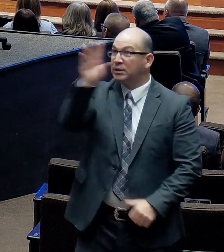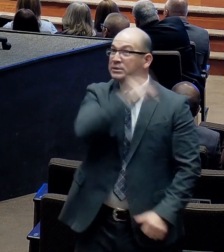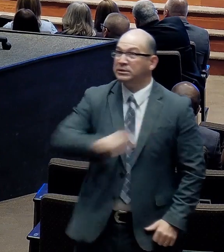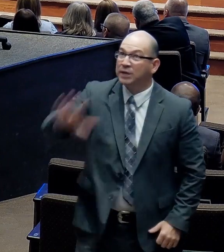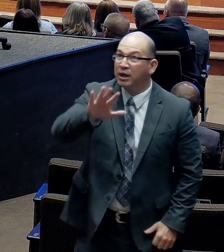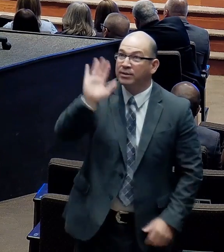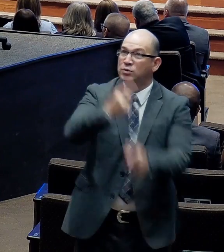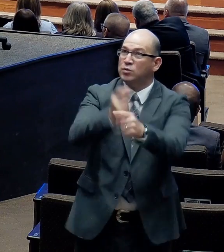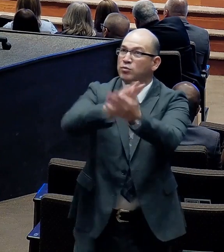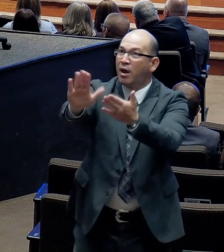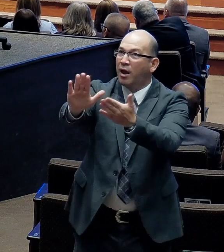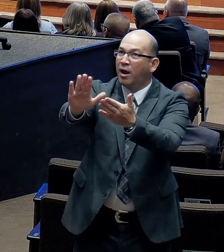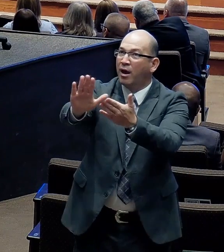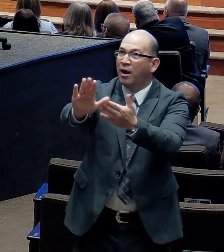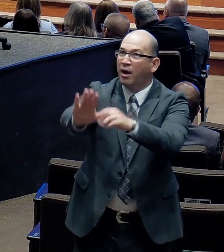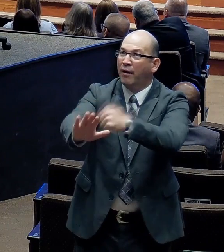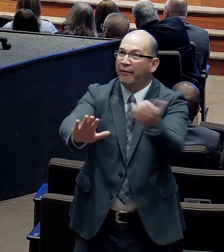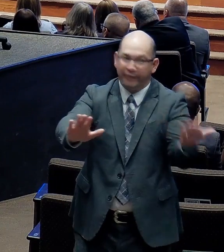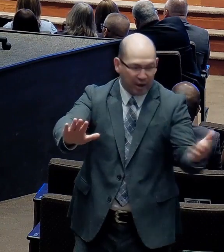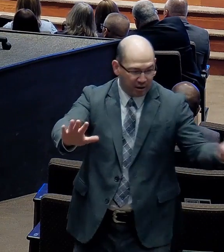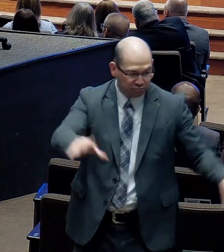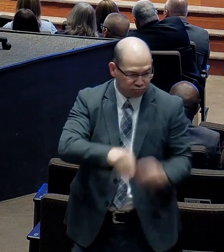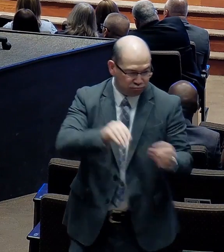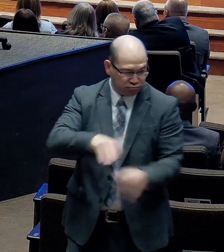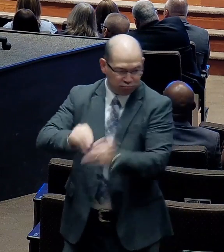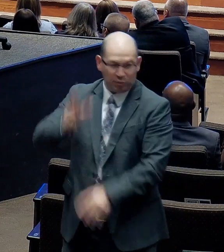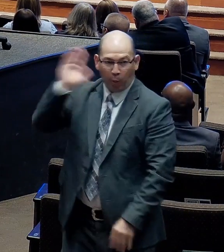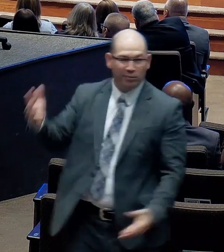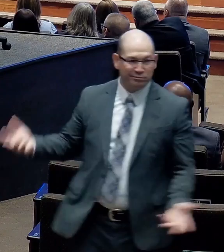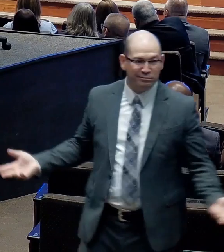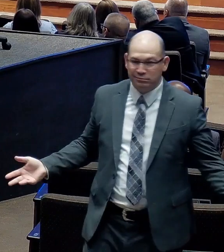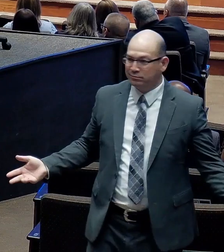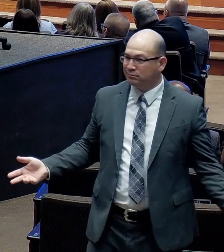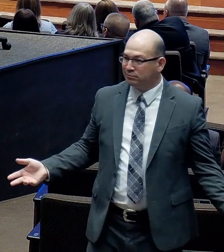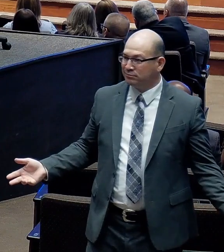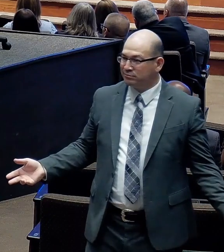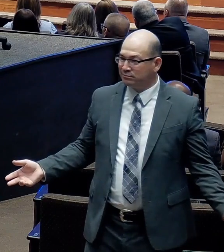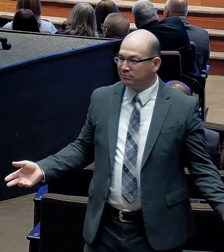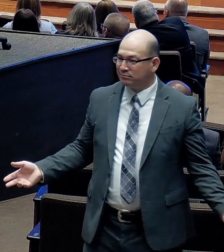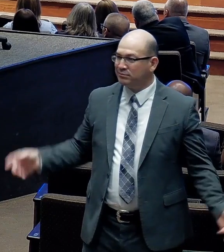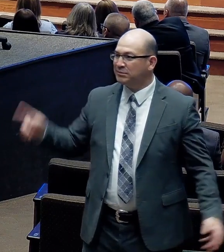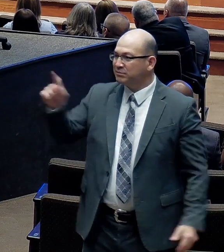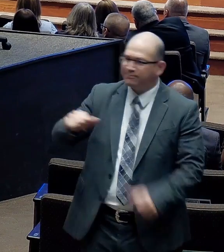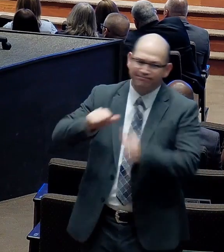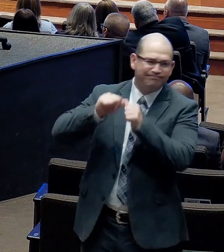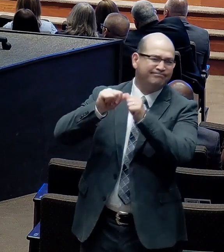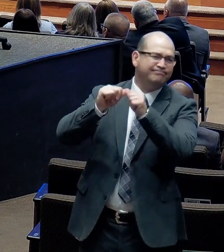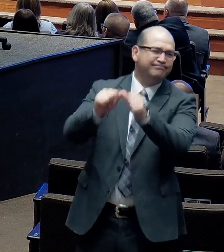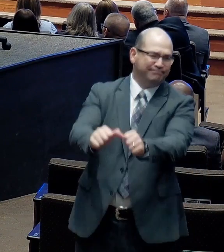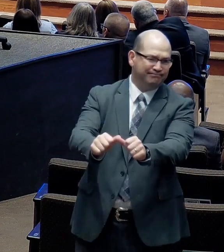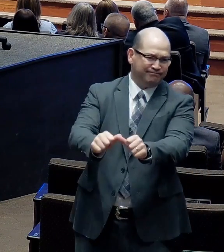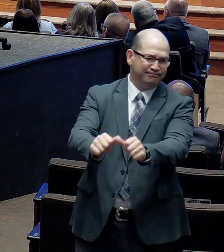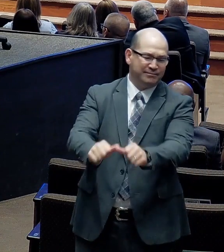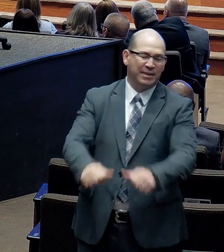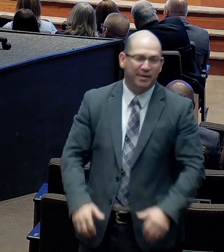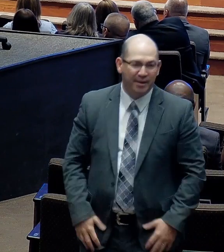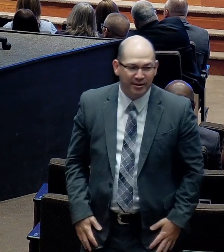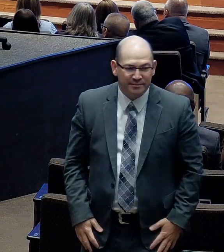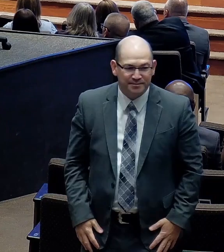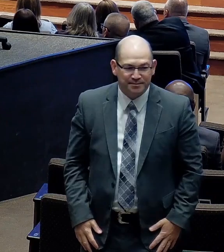added. Unto you. We must continue. By the way. And I don't even need to say this.